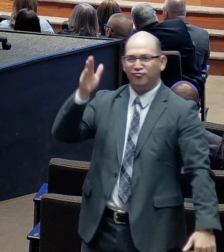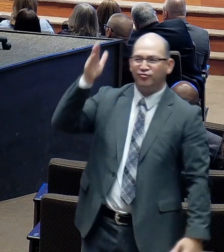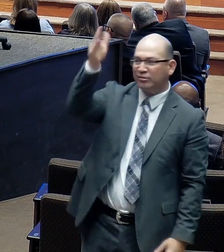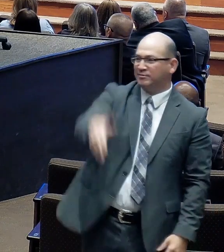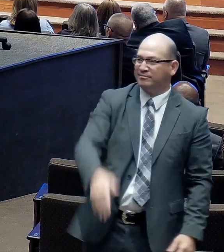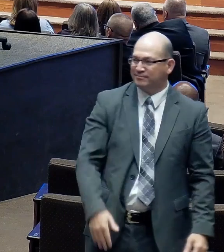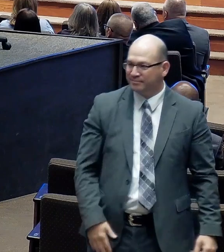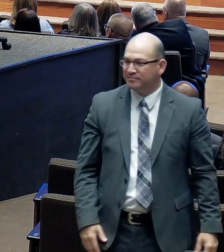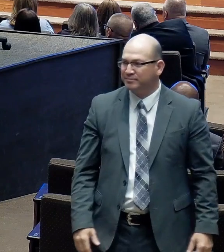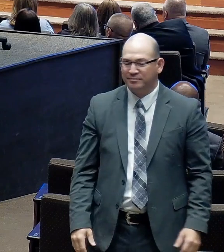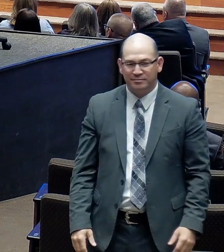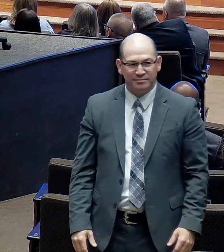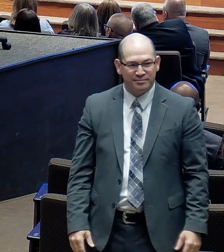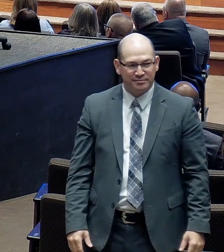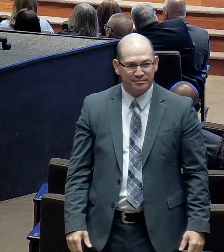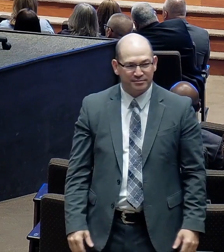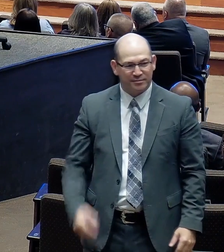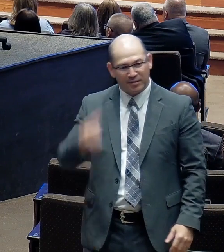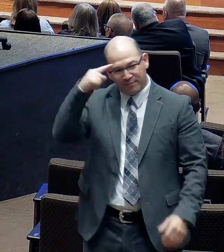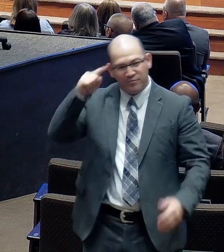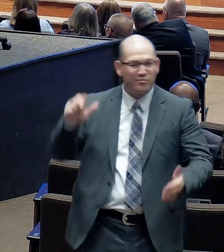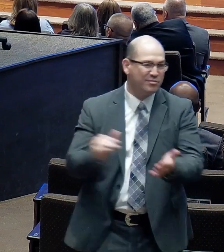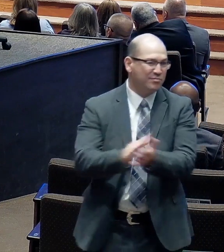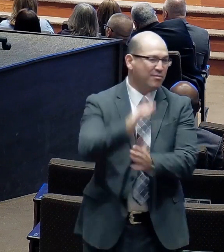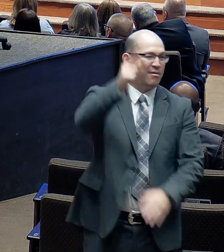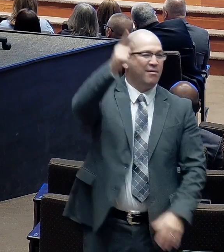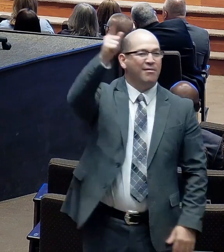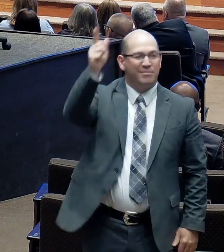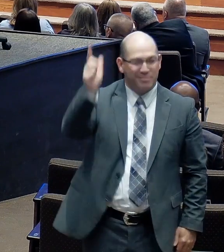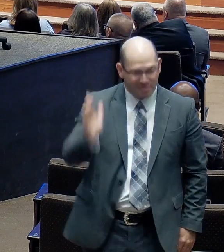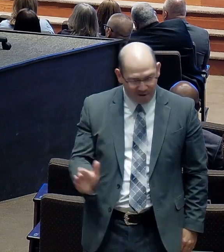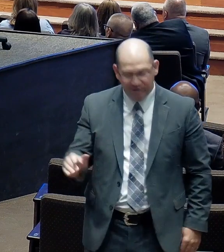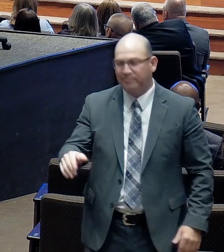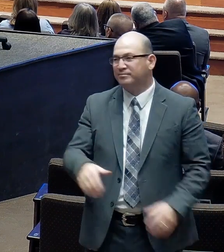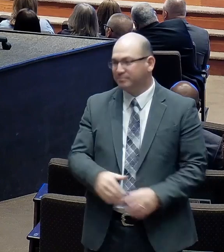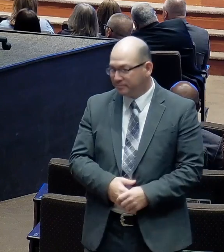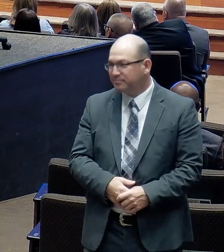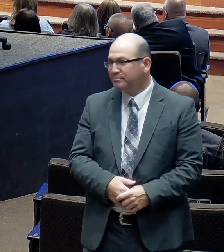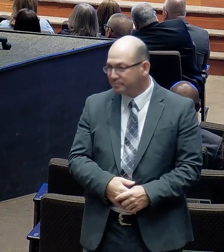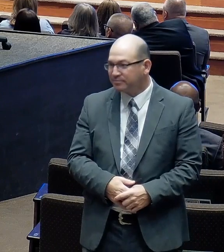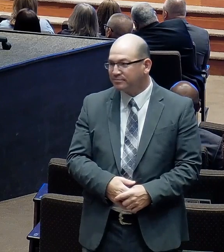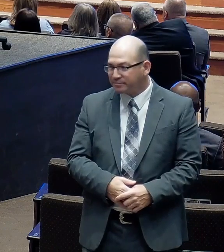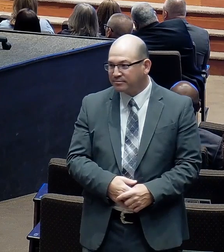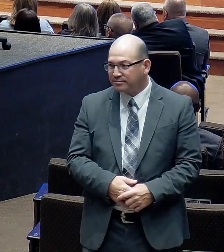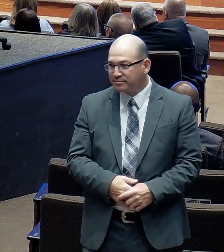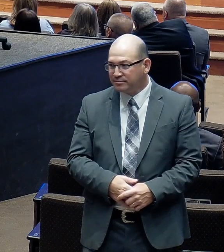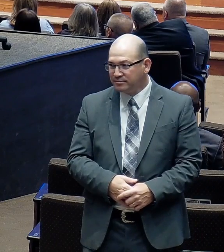To the glory. Of God. Let me say to you. That are watching online. Online.